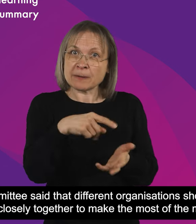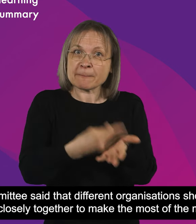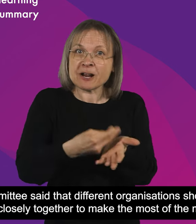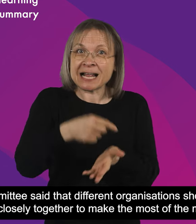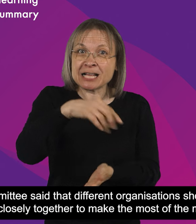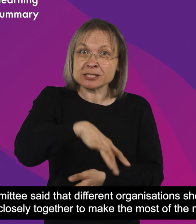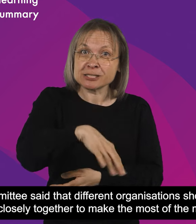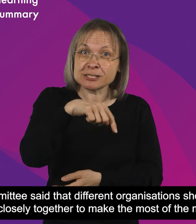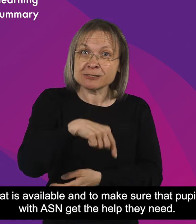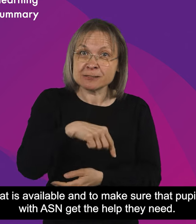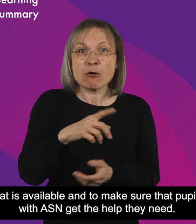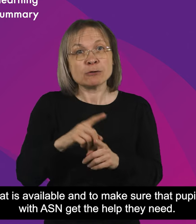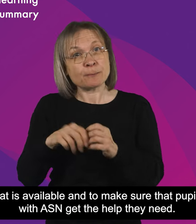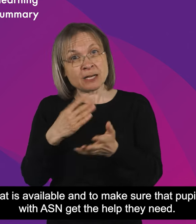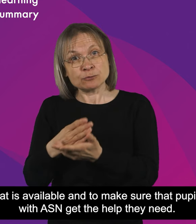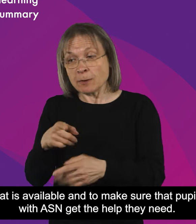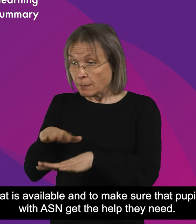that pupils with ASN get the help they need.